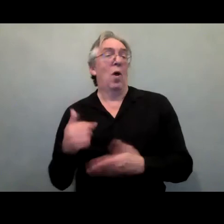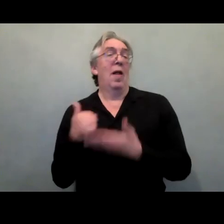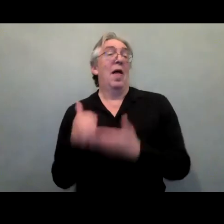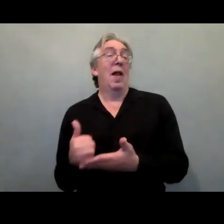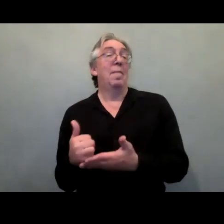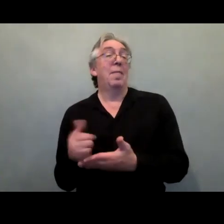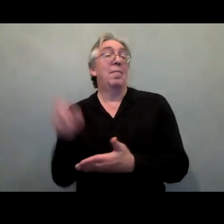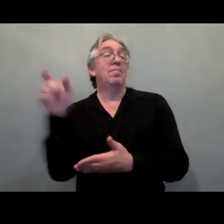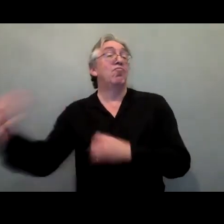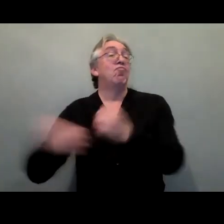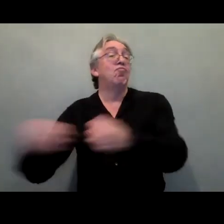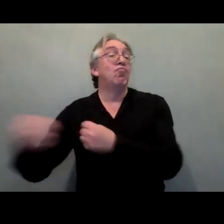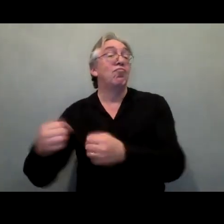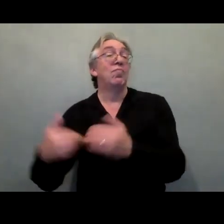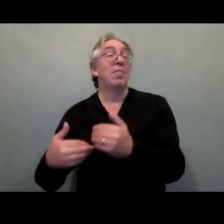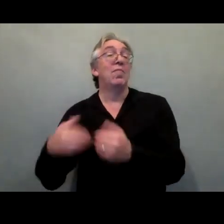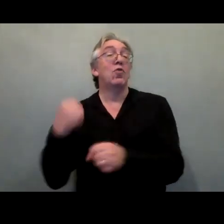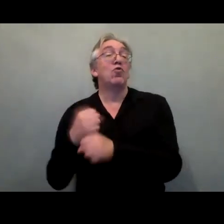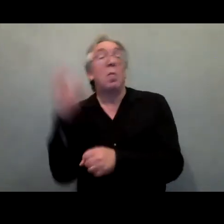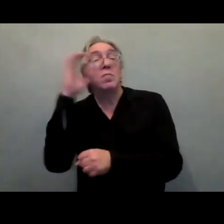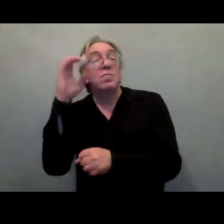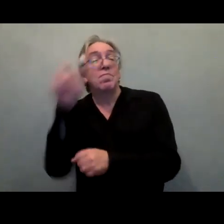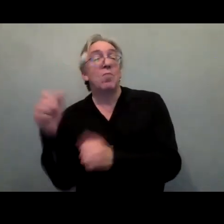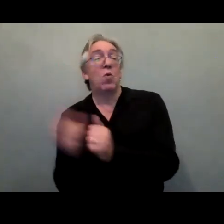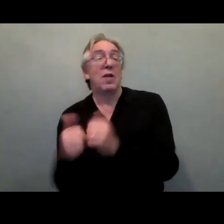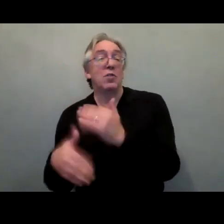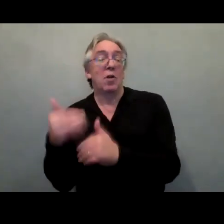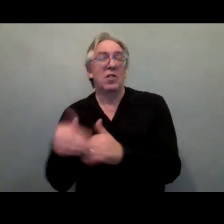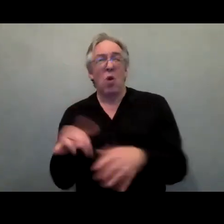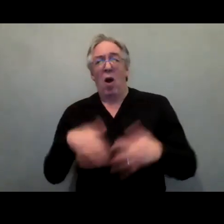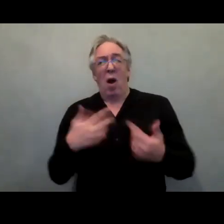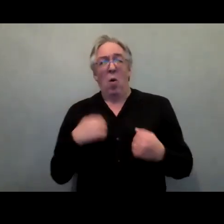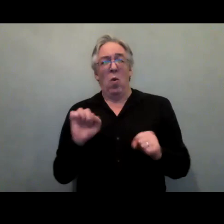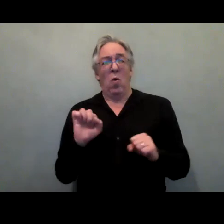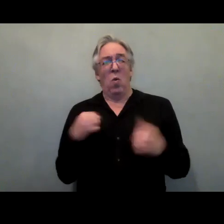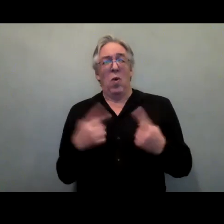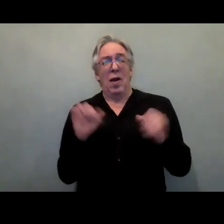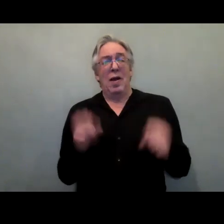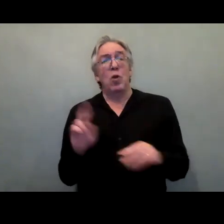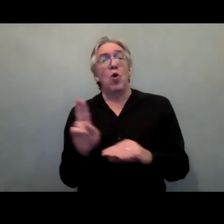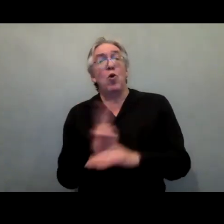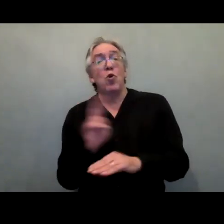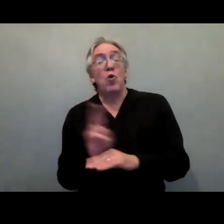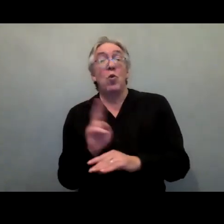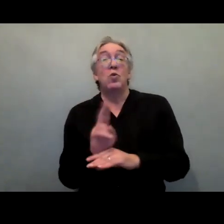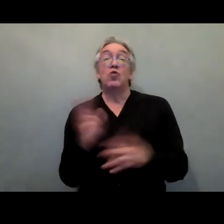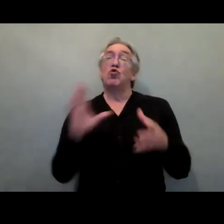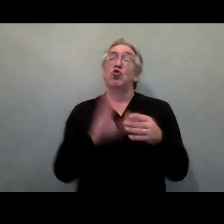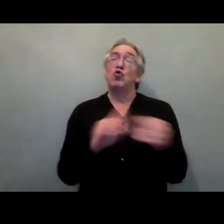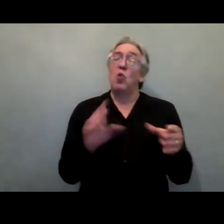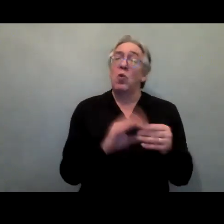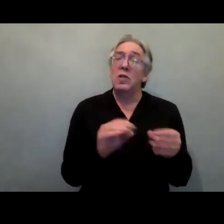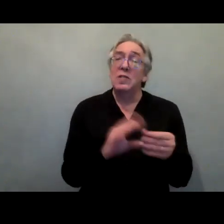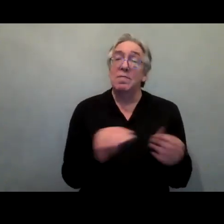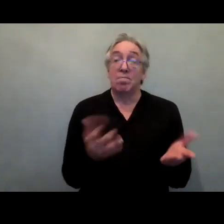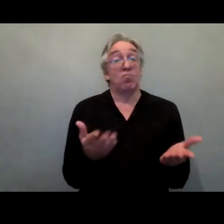How can we routinely share the case studies, the stories, the examples as members design innovative partnerships with business? I